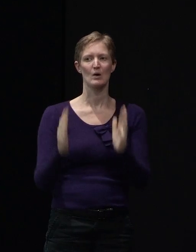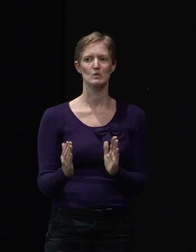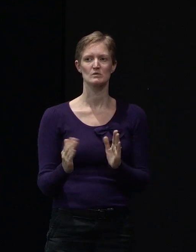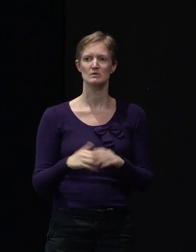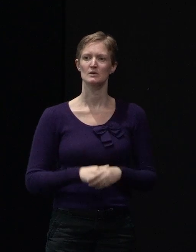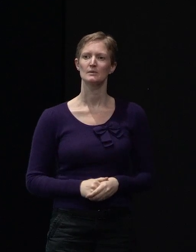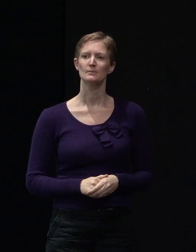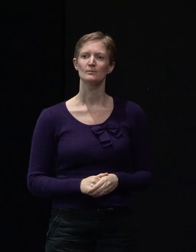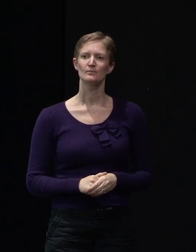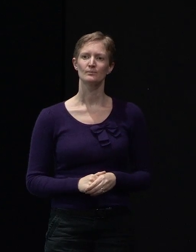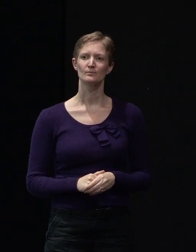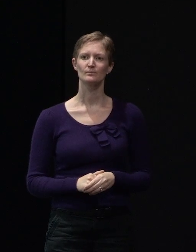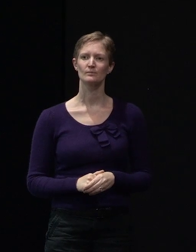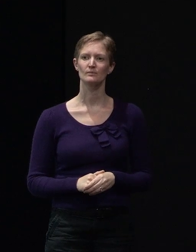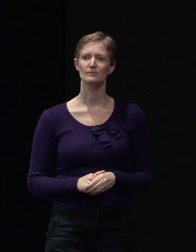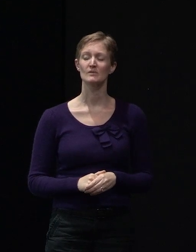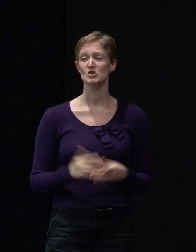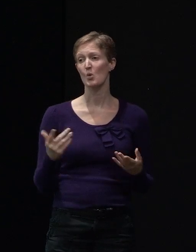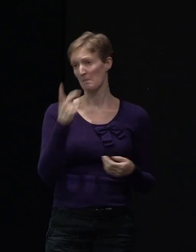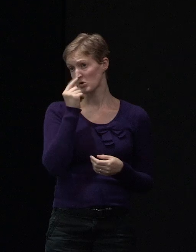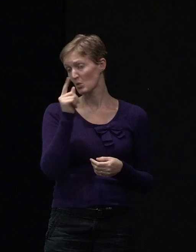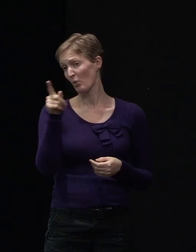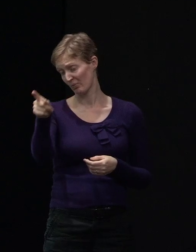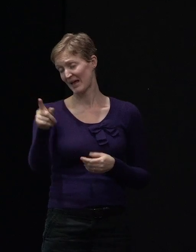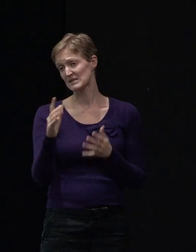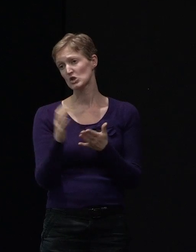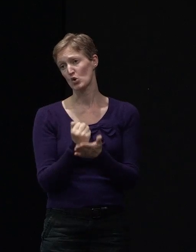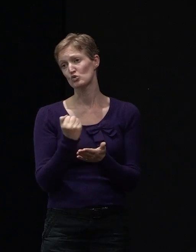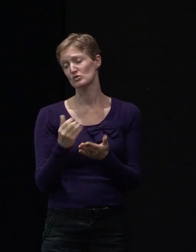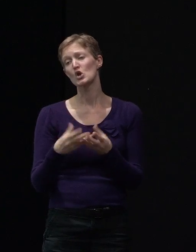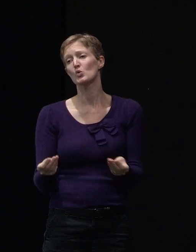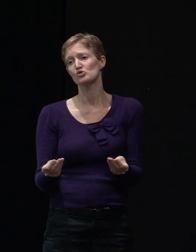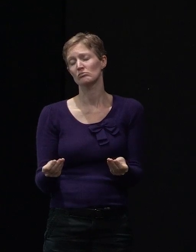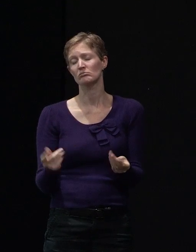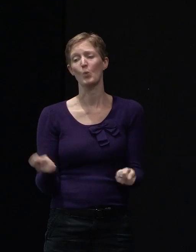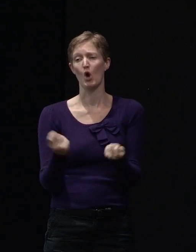it's not infeasible that that solution would work, in your case.